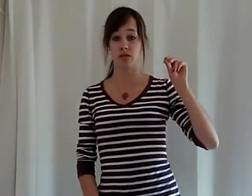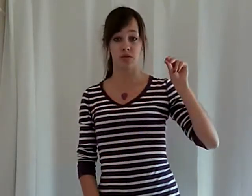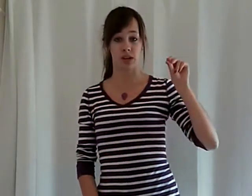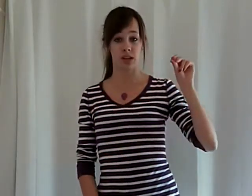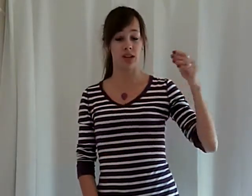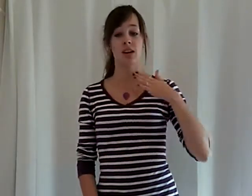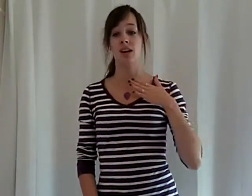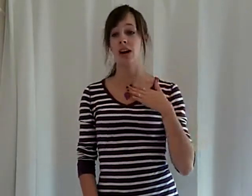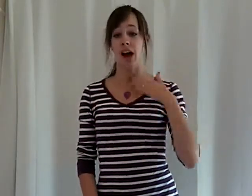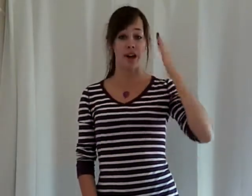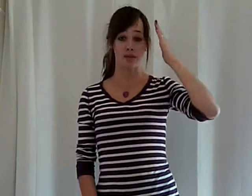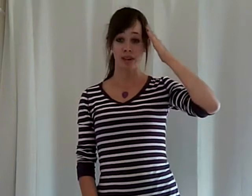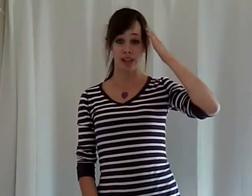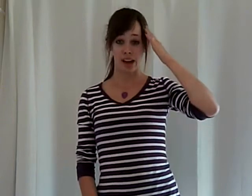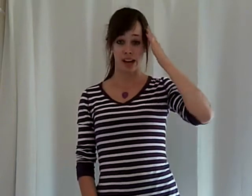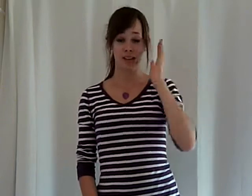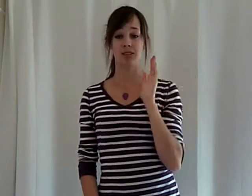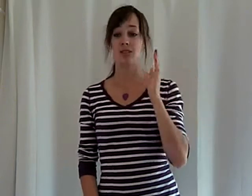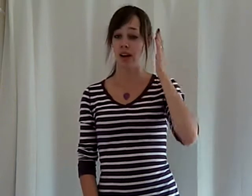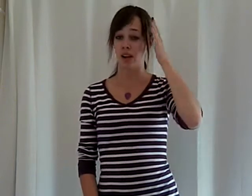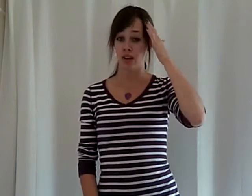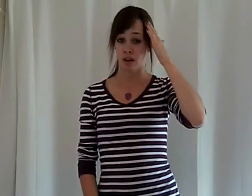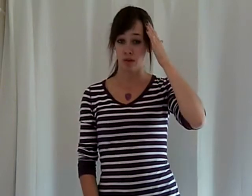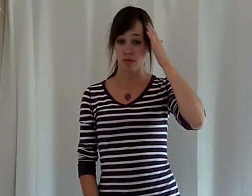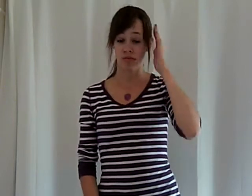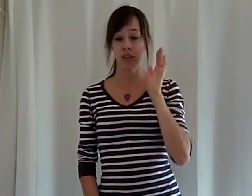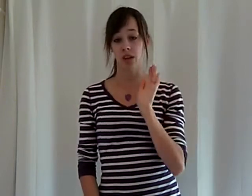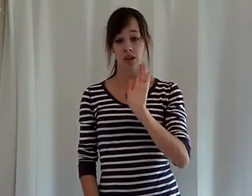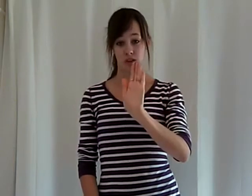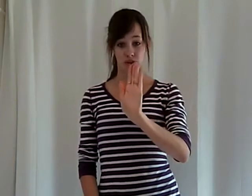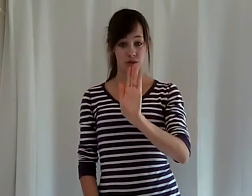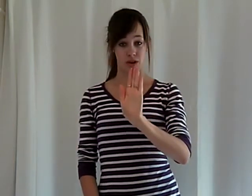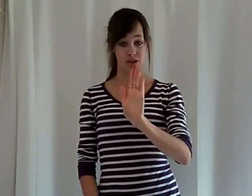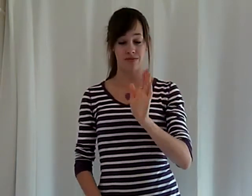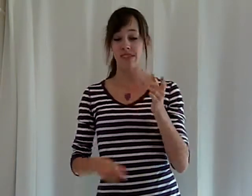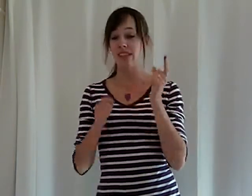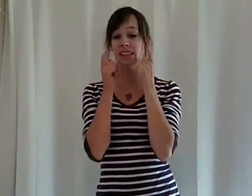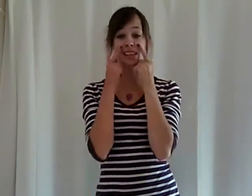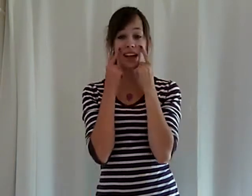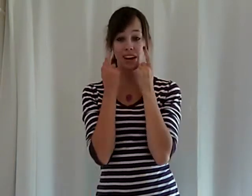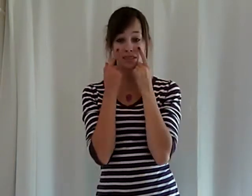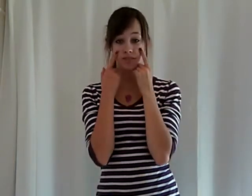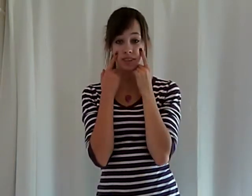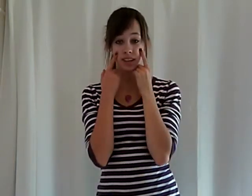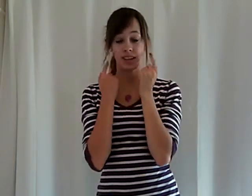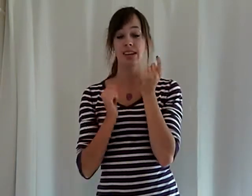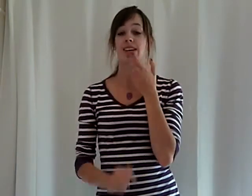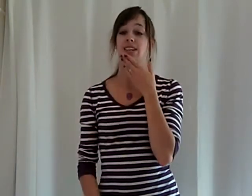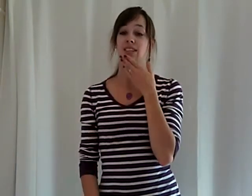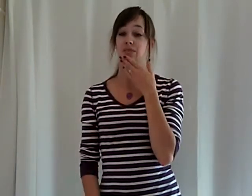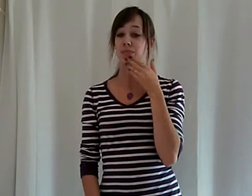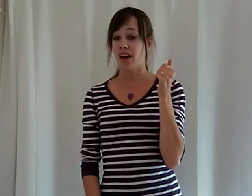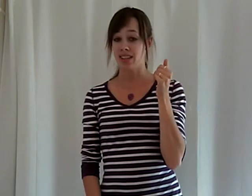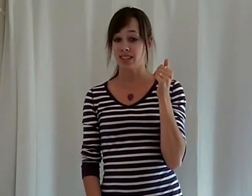warning, I realize or I know your laugh is the best